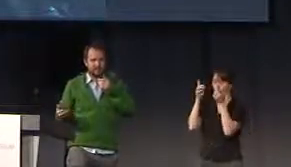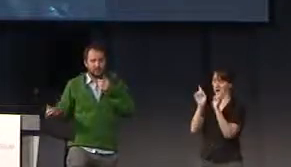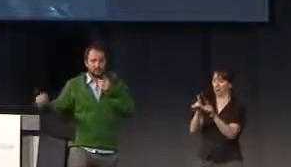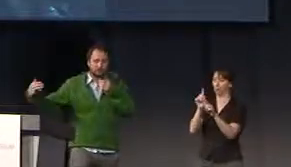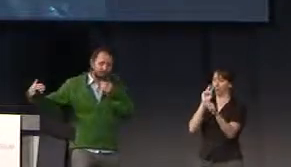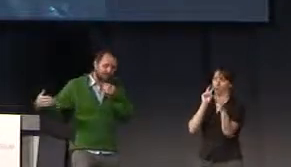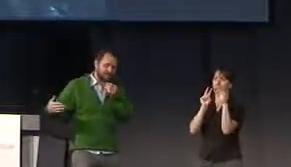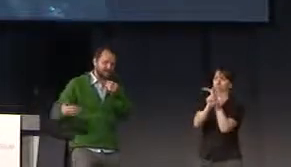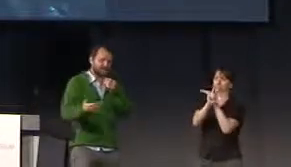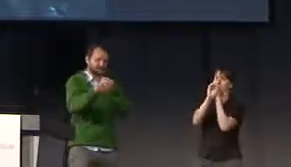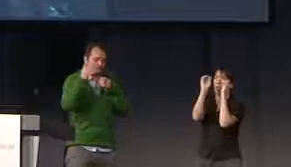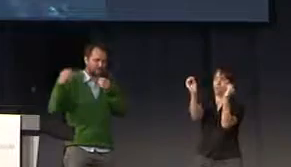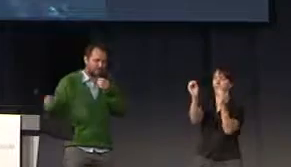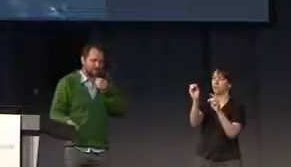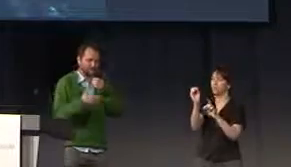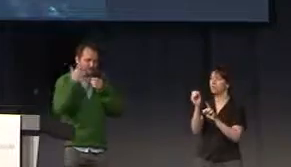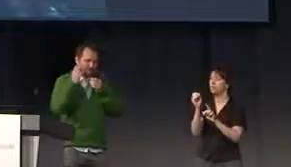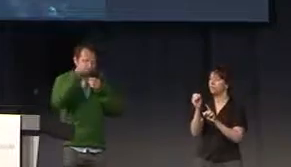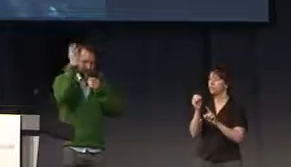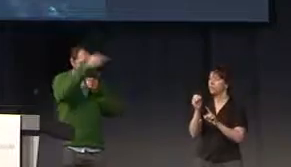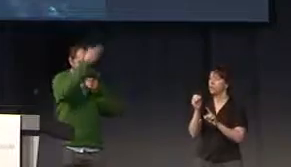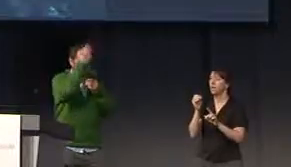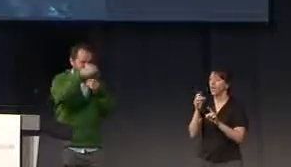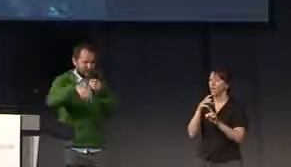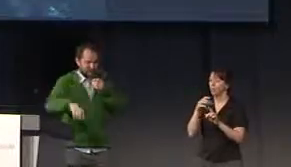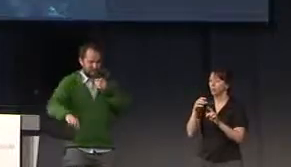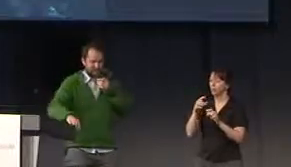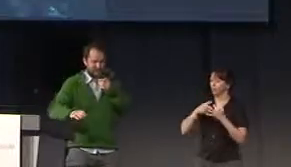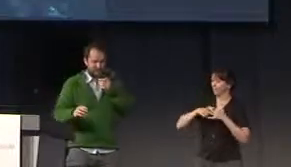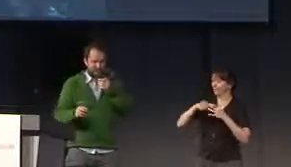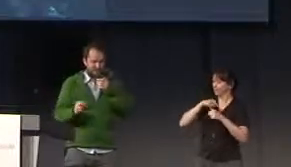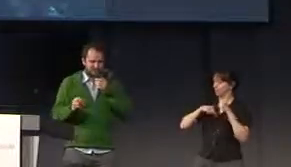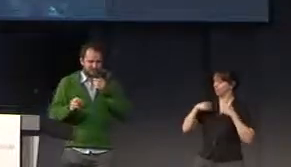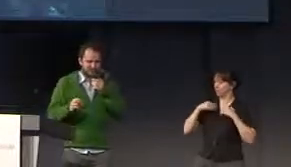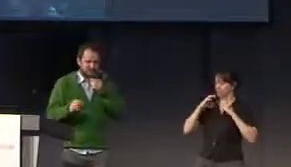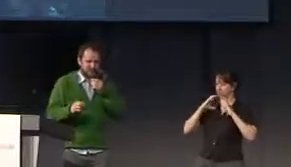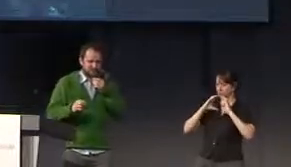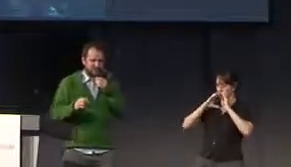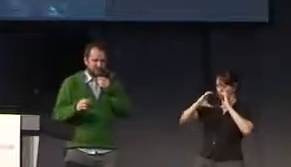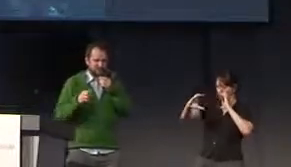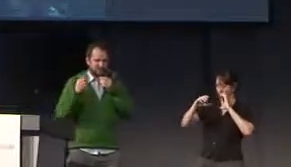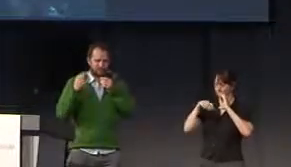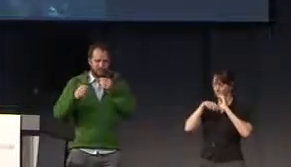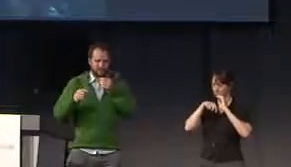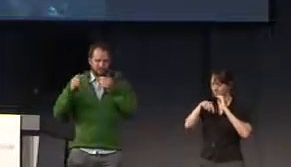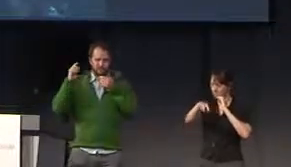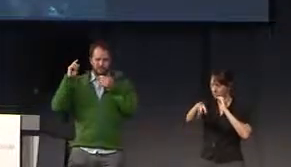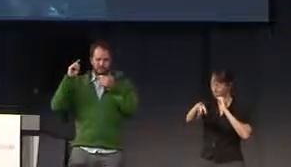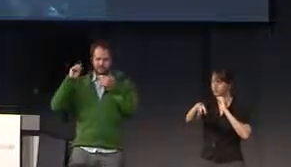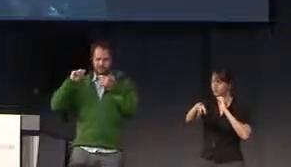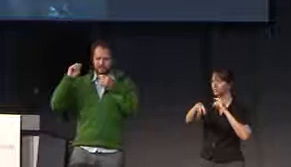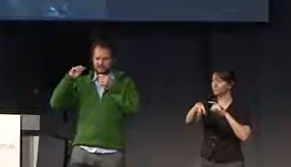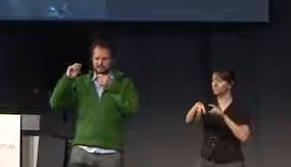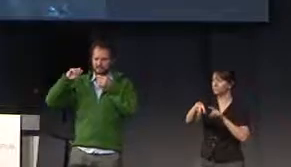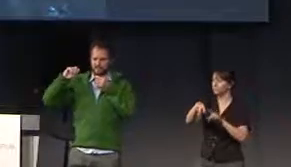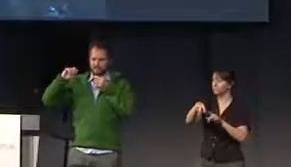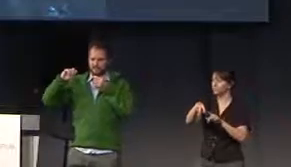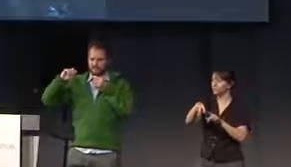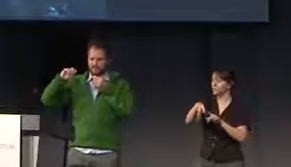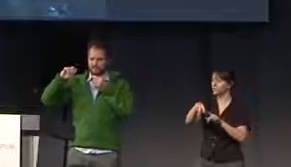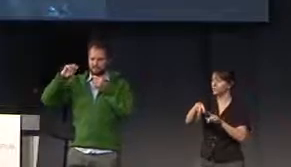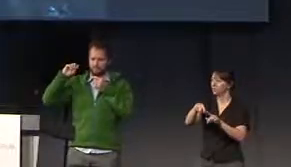And you also, at the beginning, pass through a corridor. I will get back. But it doesn't mean that somehow you are always attentive